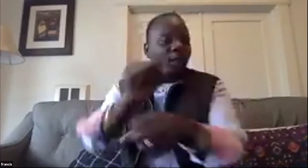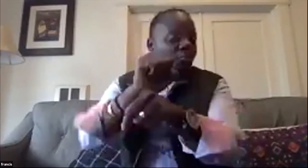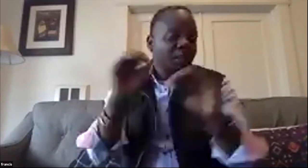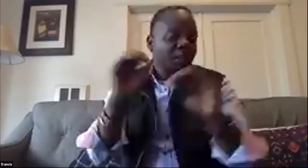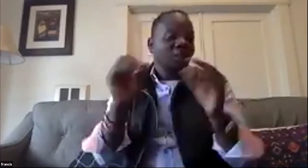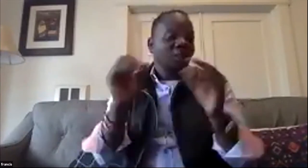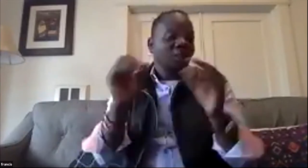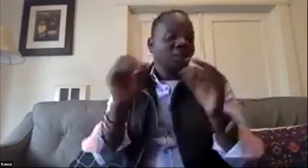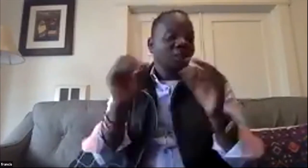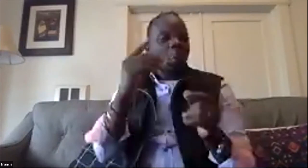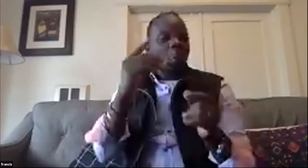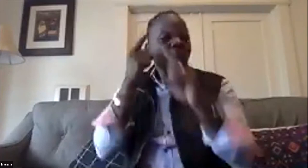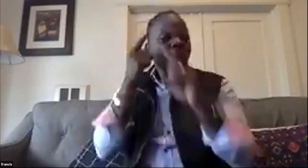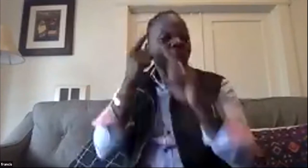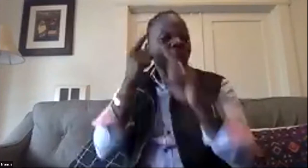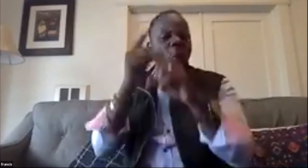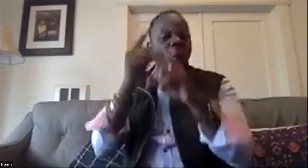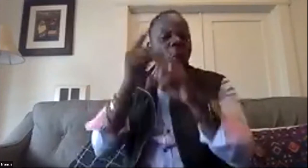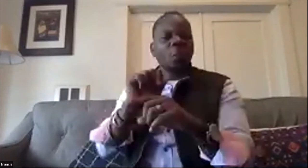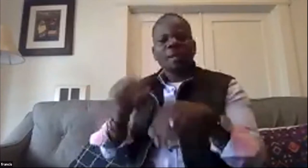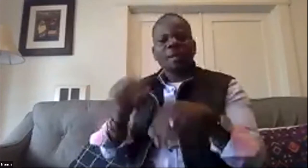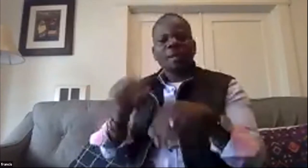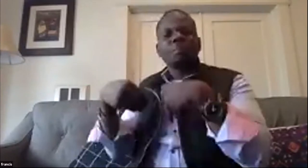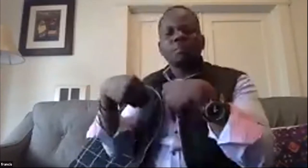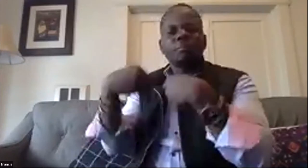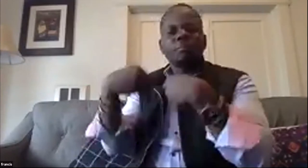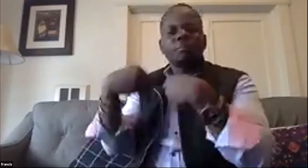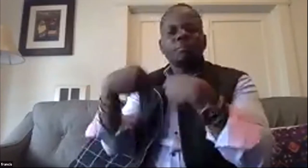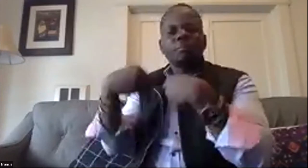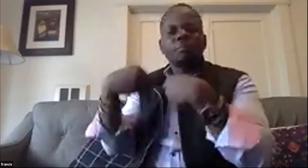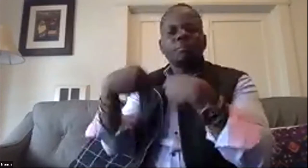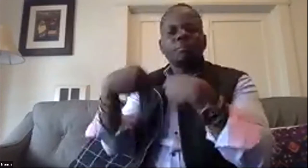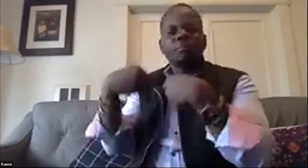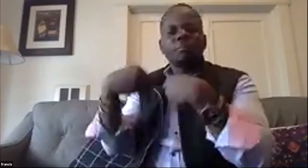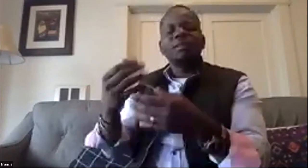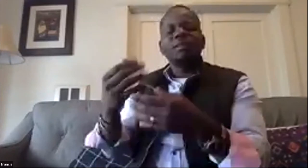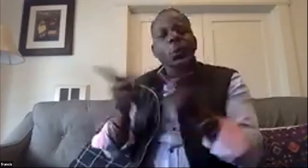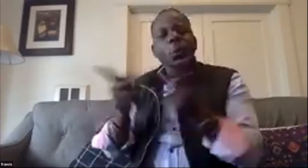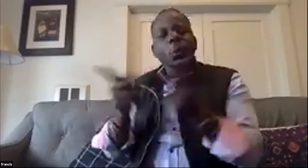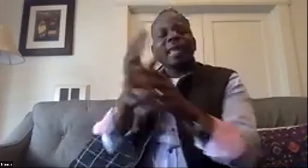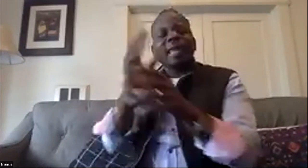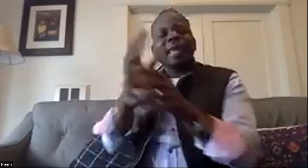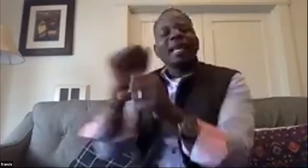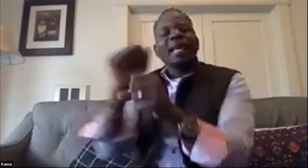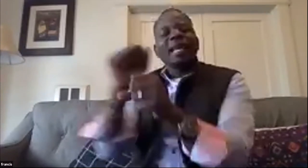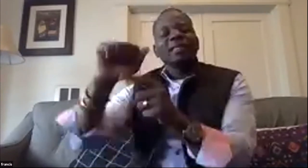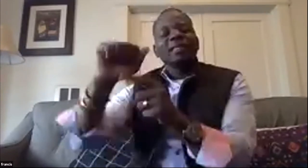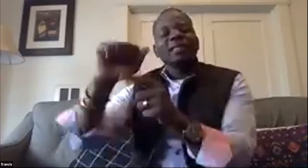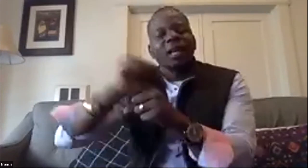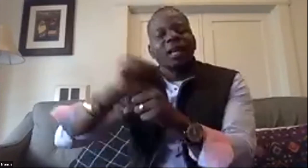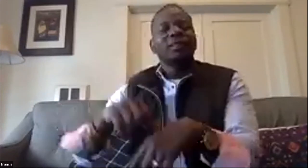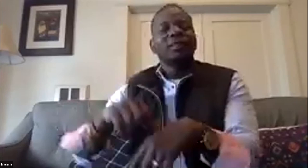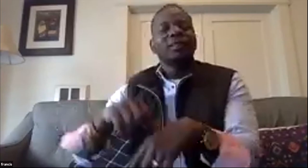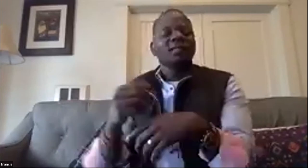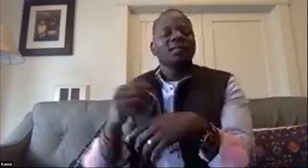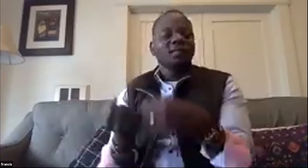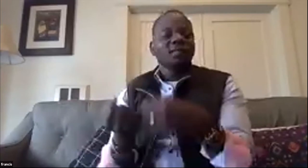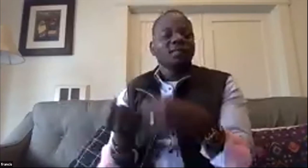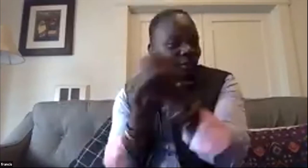with their own kids that are my own classmates at this stage of life the stage of life that we're at now the where they don't